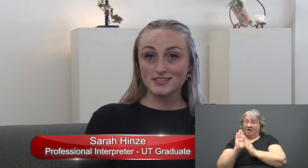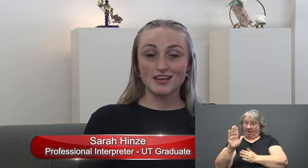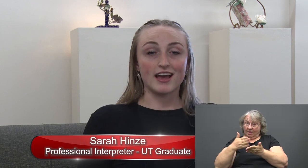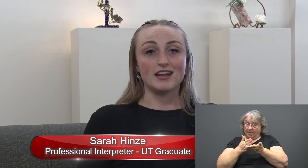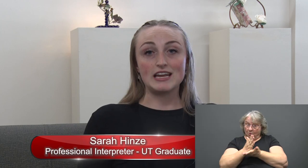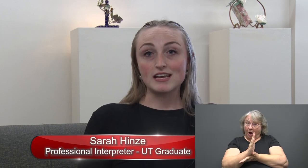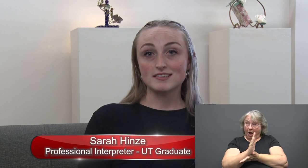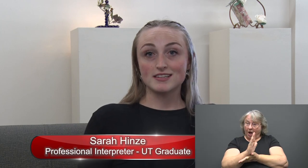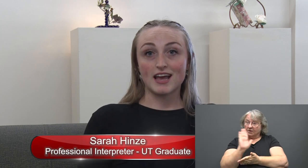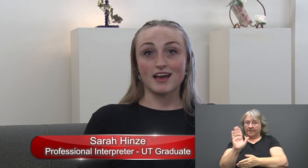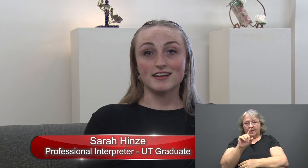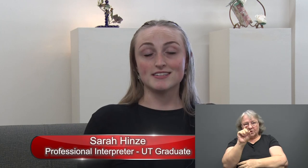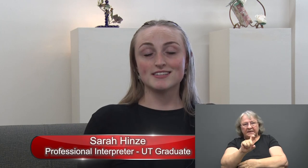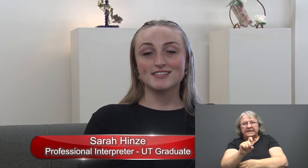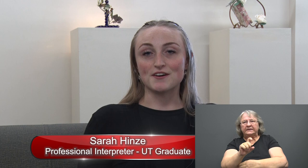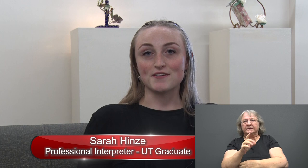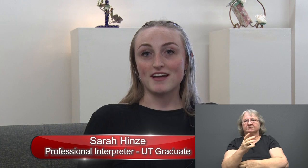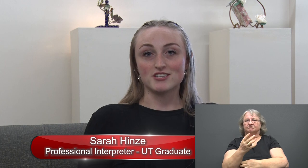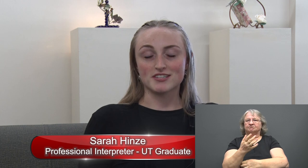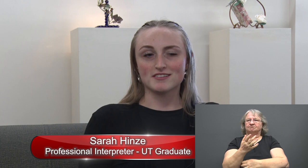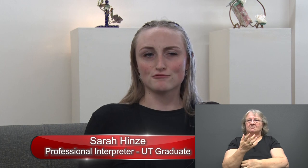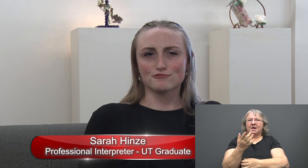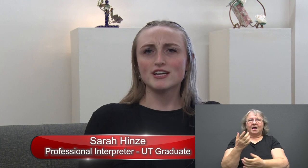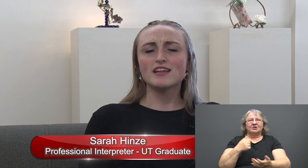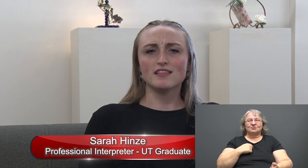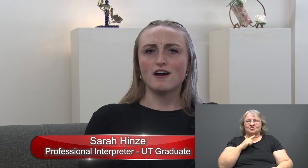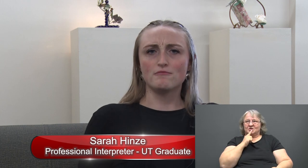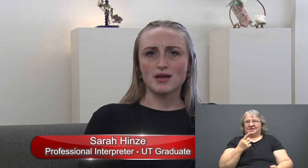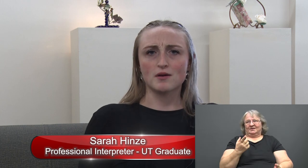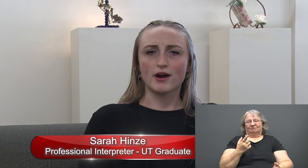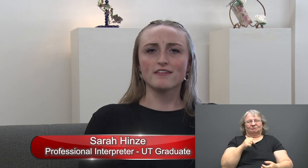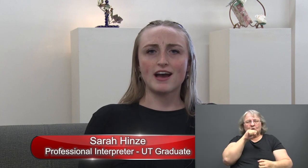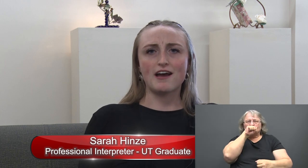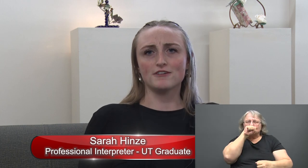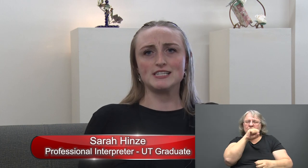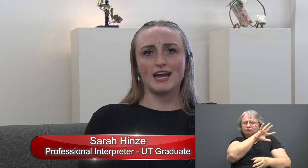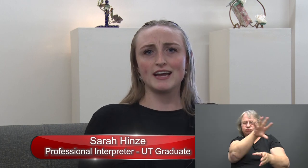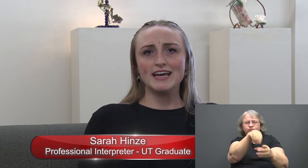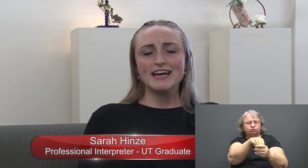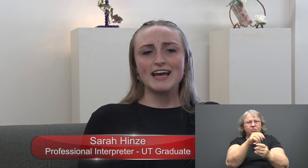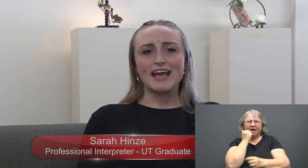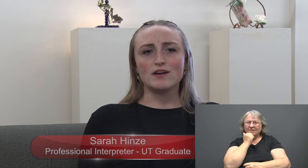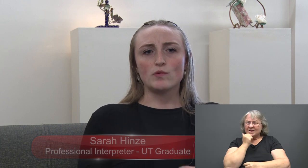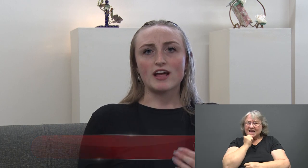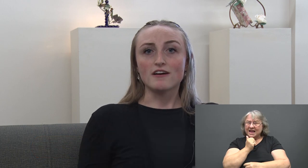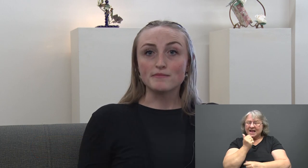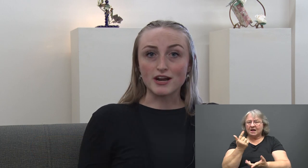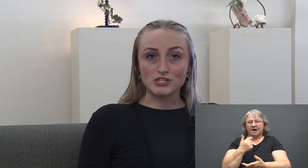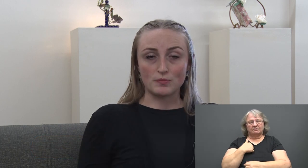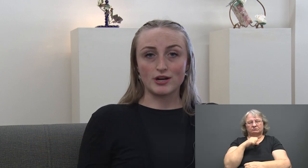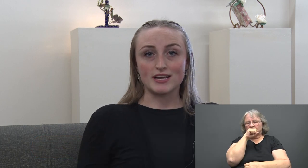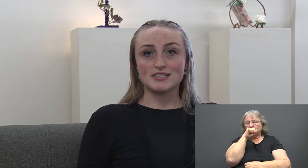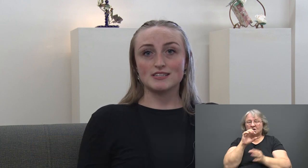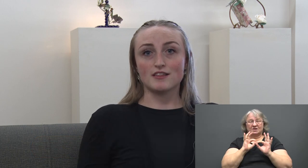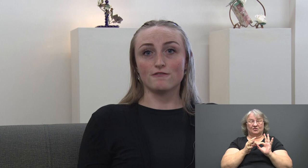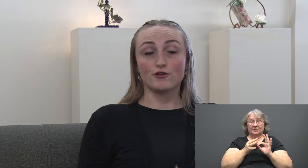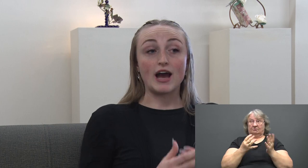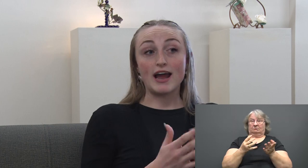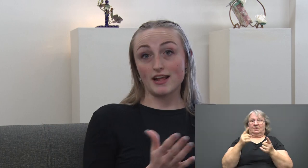and needs, and so I just really love being a part of that every day. And what I love about interpreting is the variety